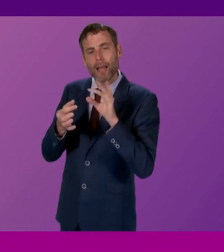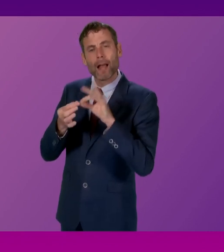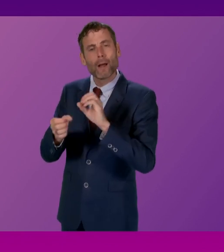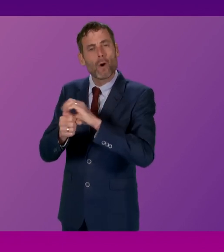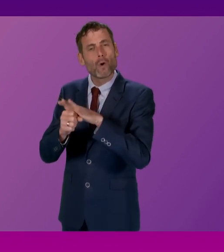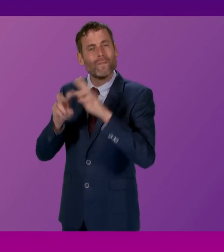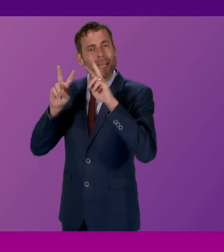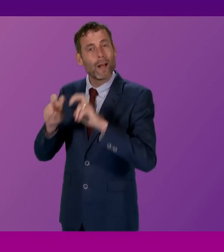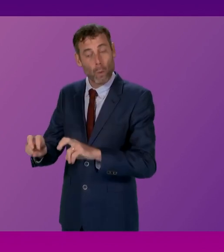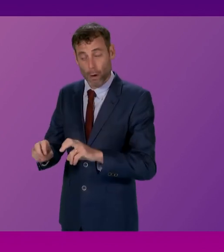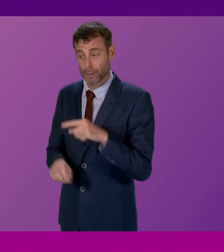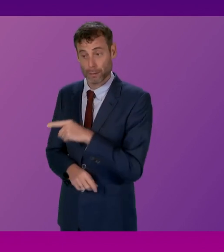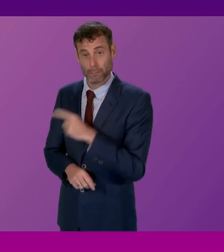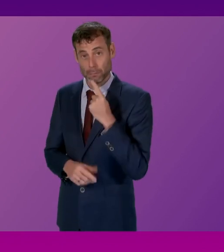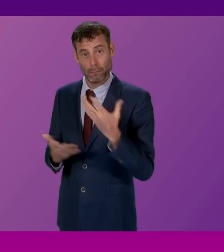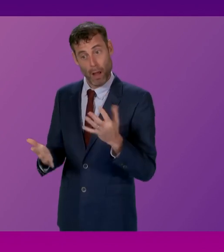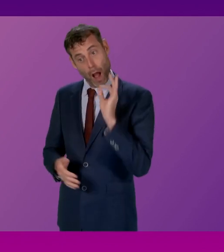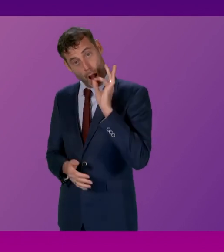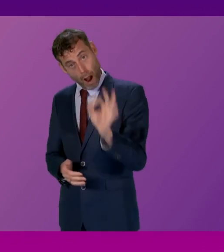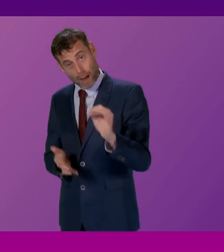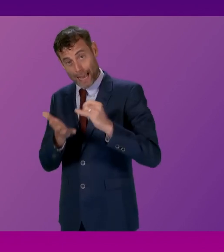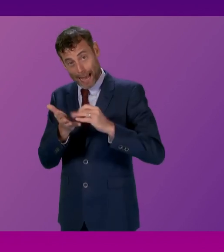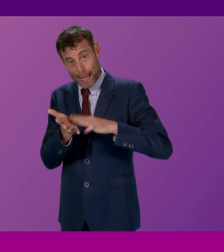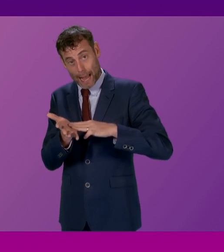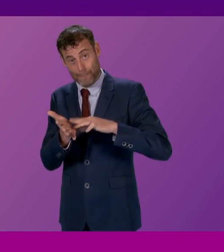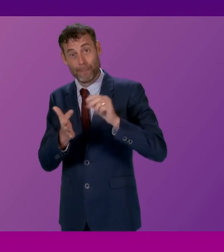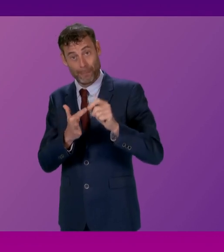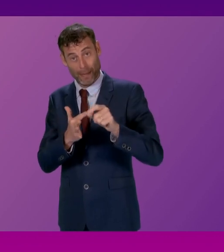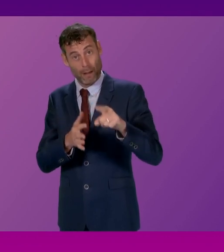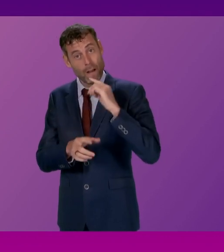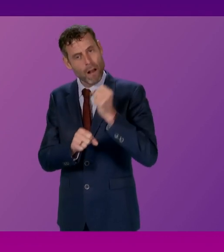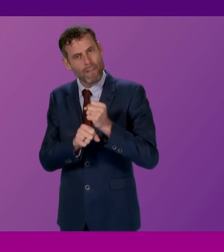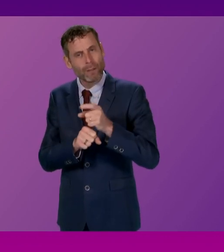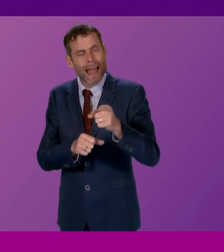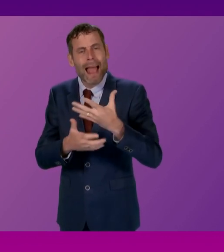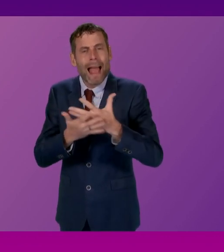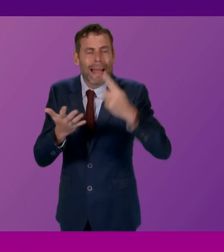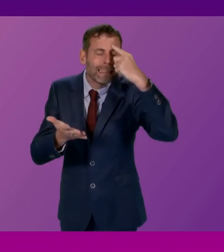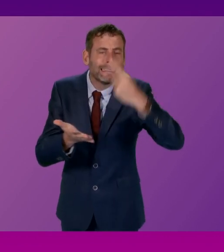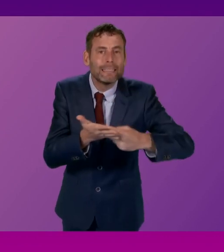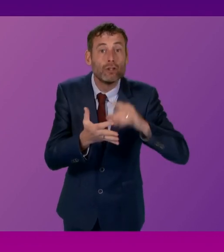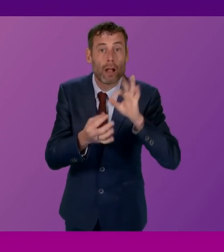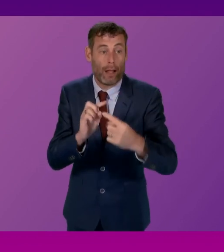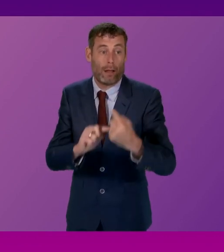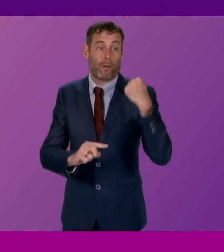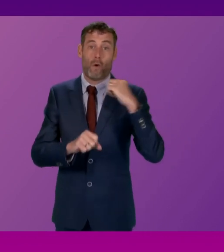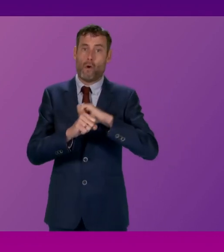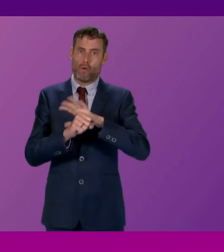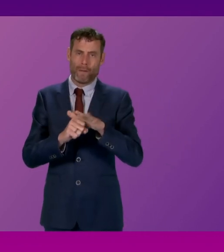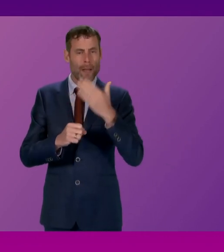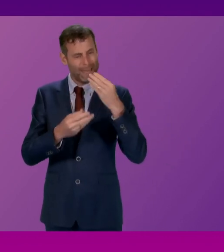that the SNP Government were asked to provide all communications related to key decisions made during the pandemic.